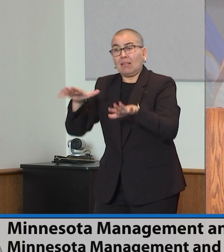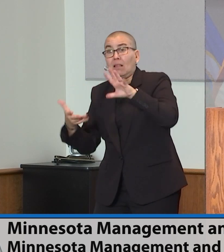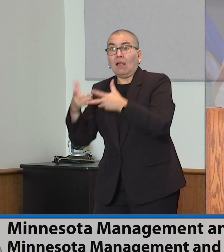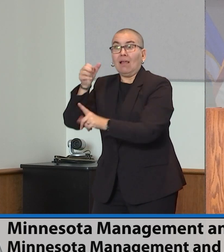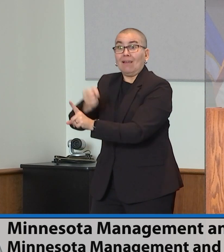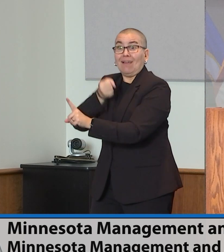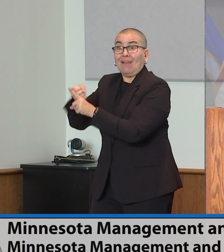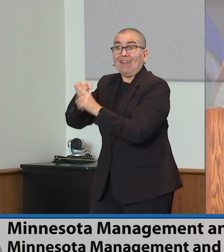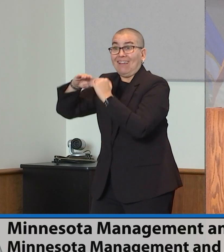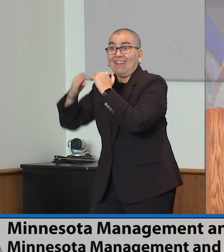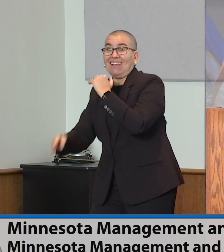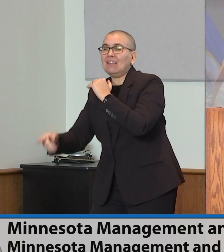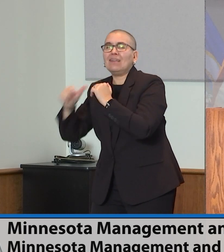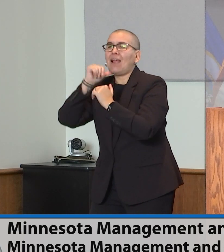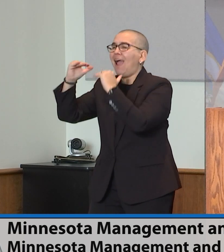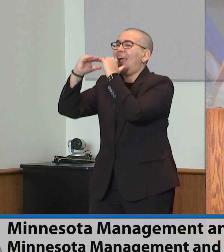faster.